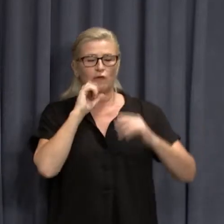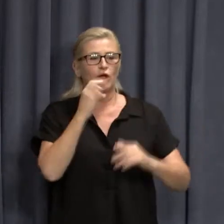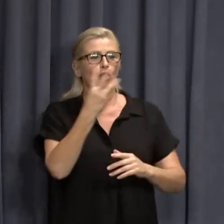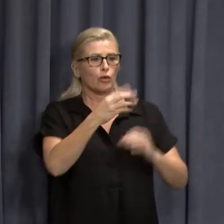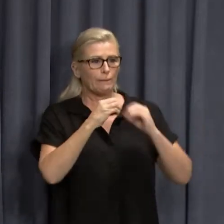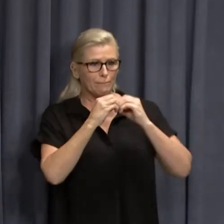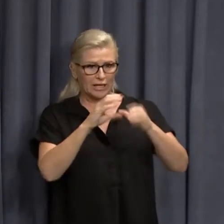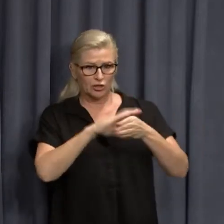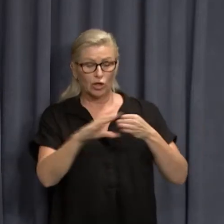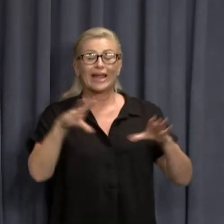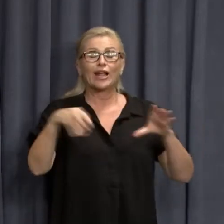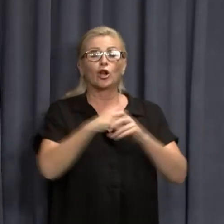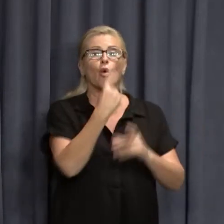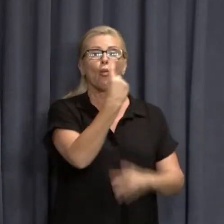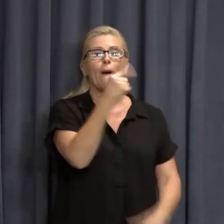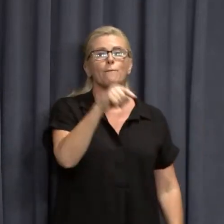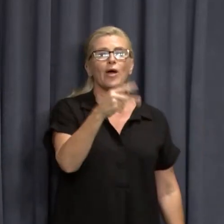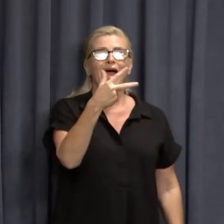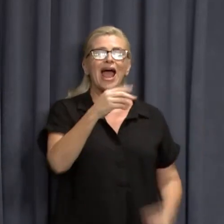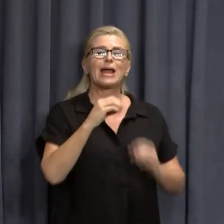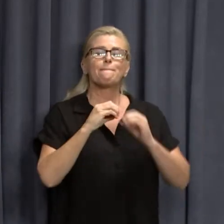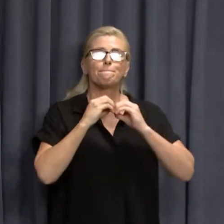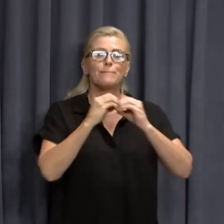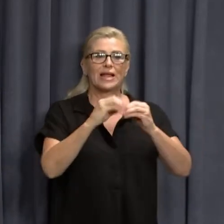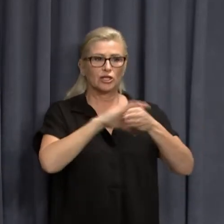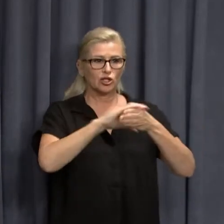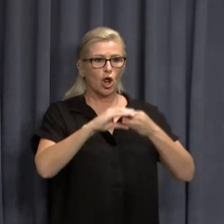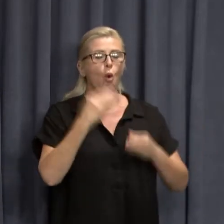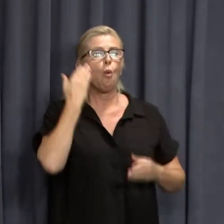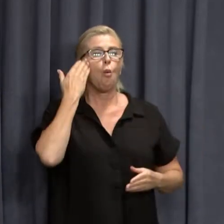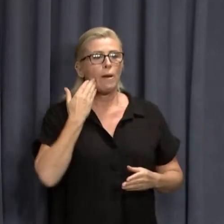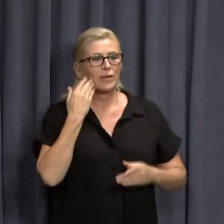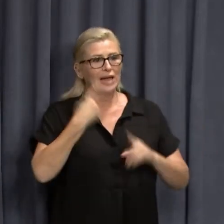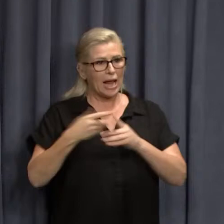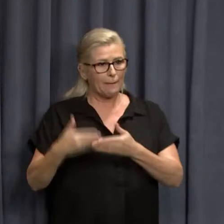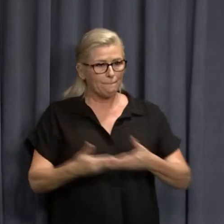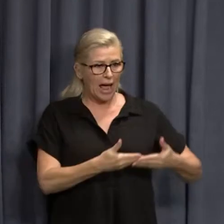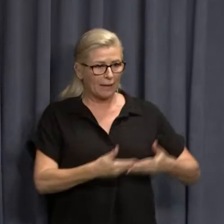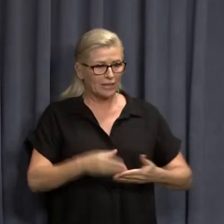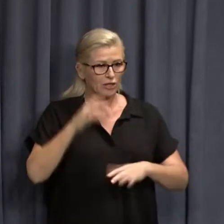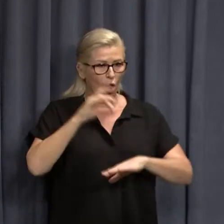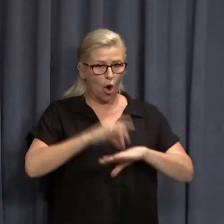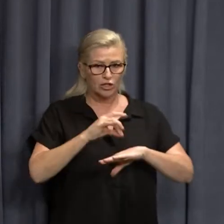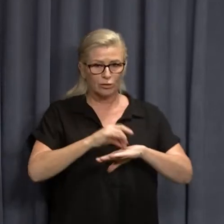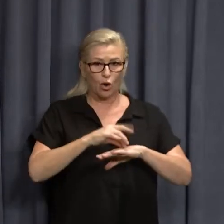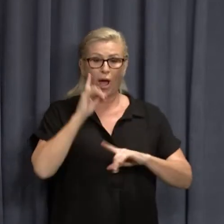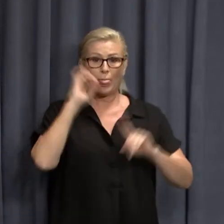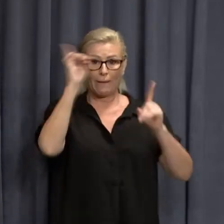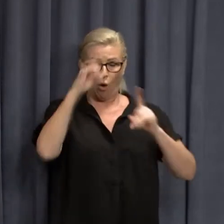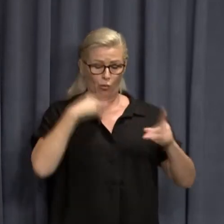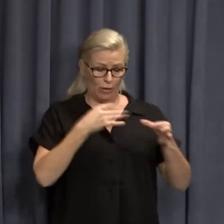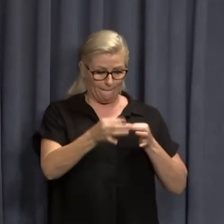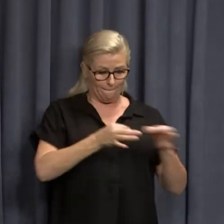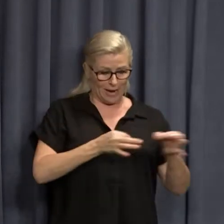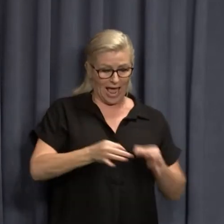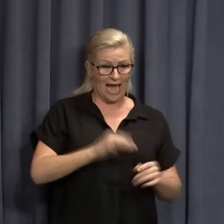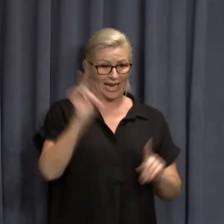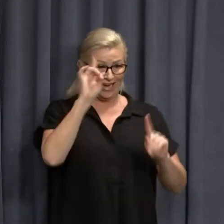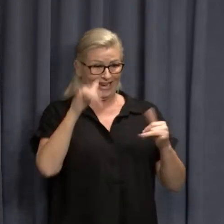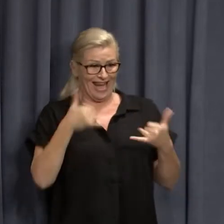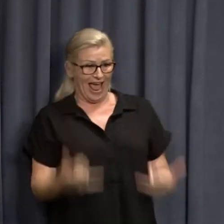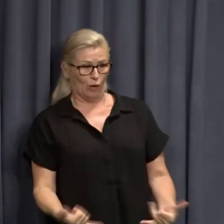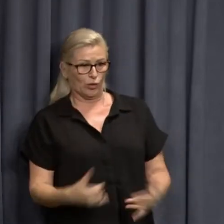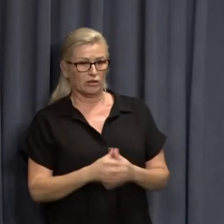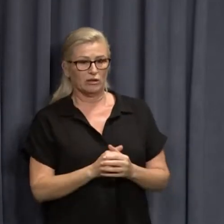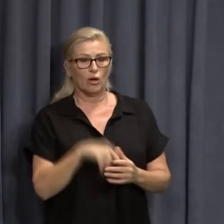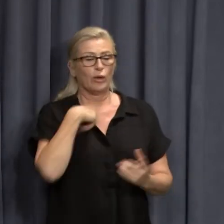including a new $1.8 billion women's and babies hospital, which is going through the planning phase as we speak. We're